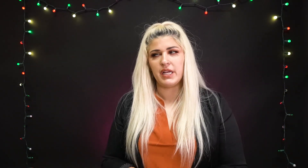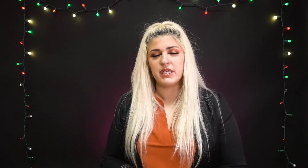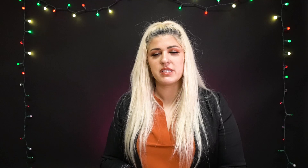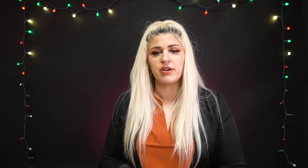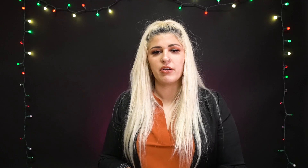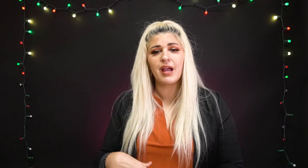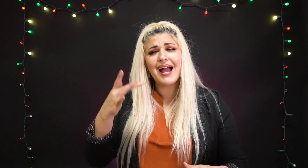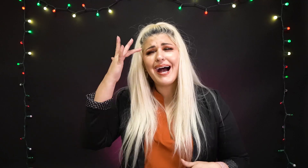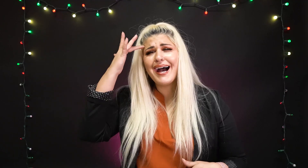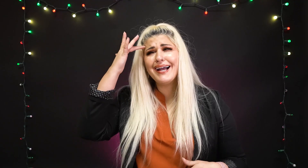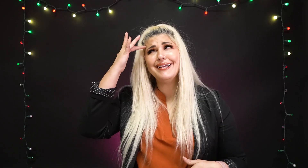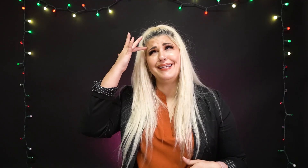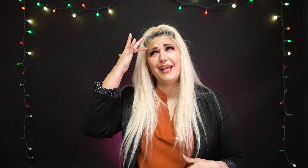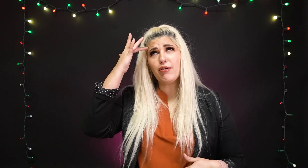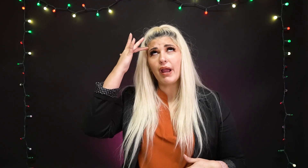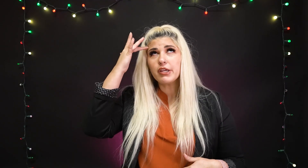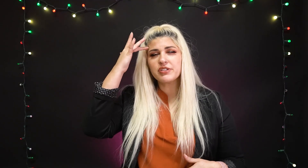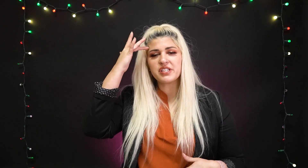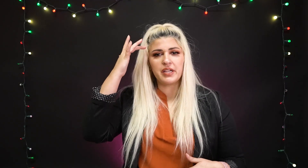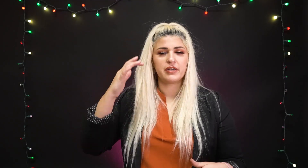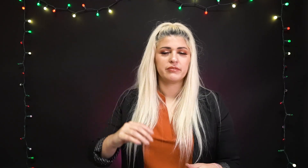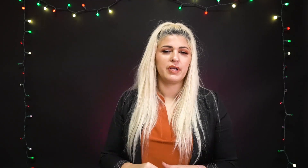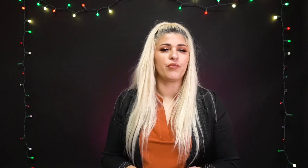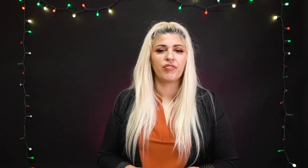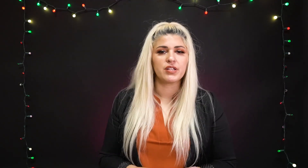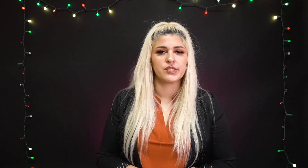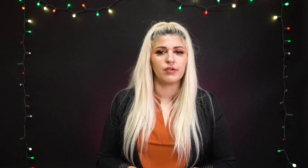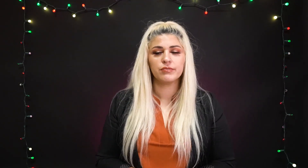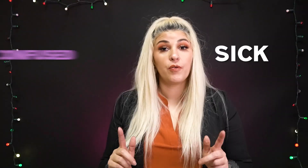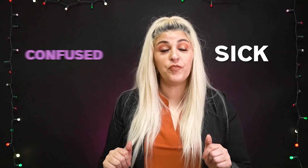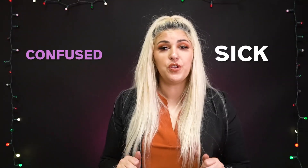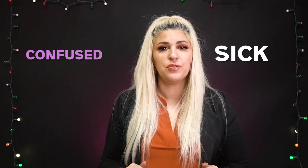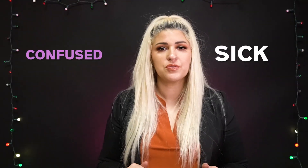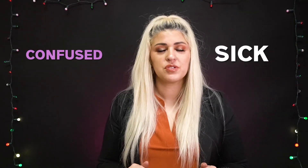to eat his dinner. Yeah, right. You're sick. I don't think so. Confused.